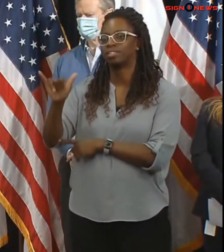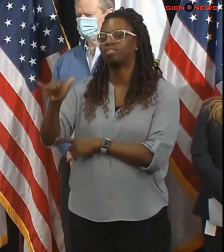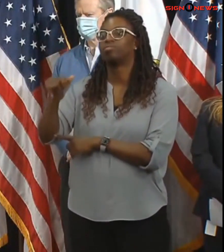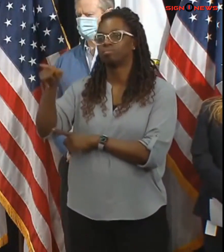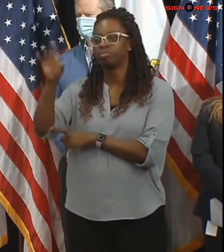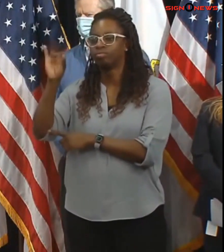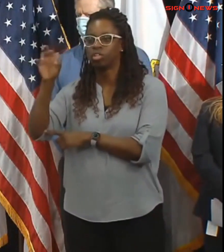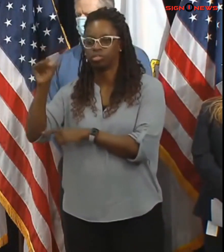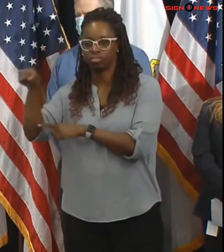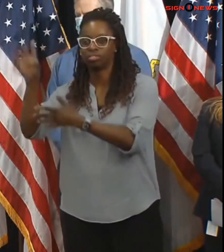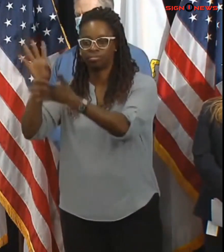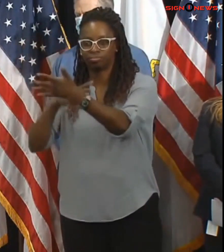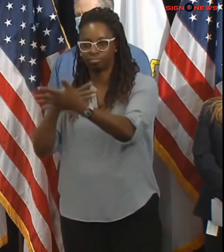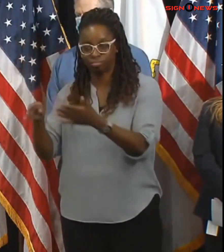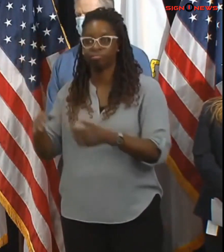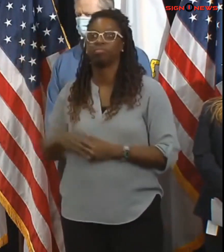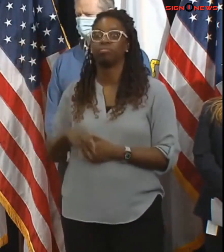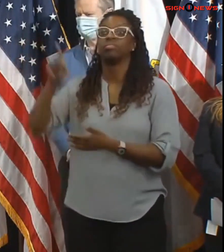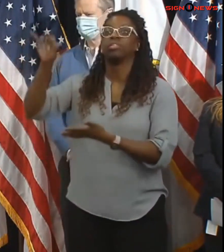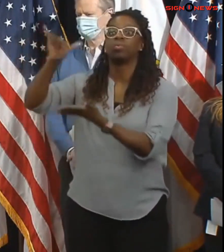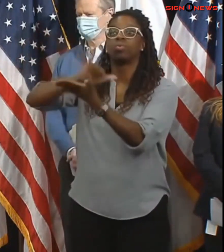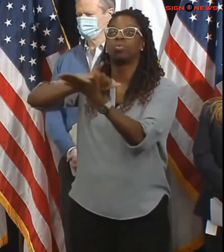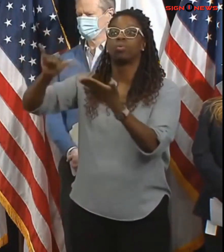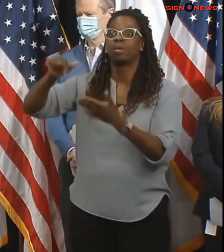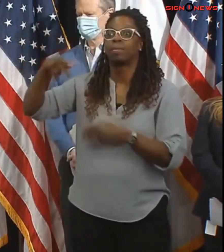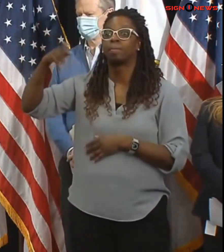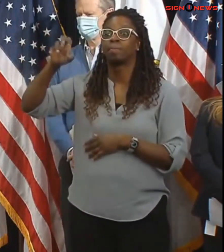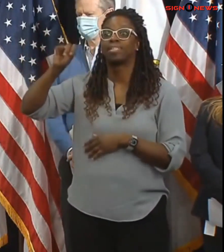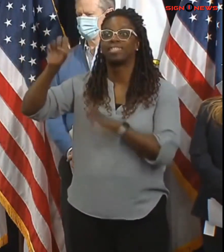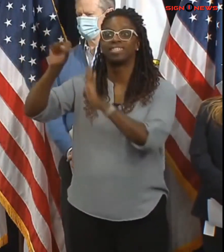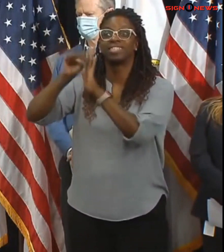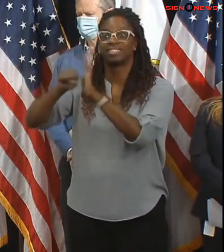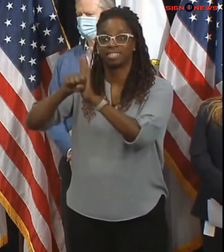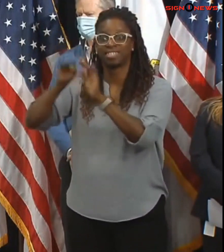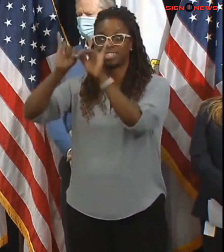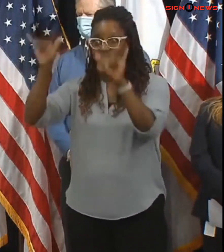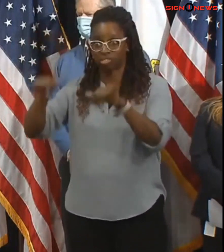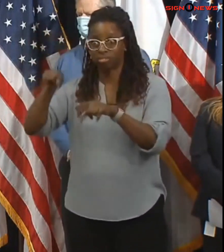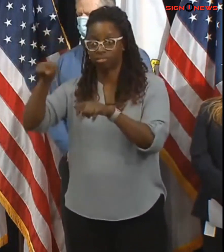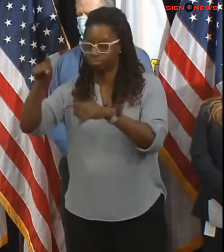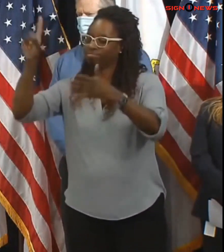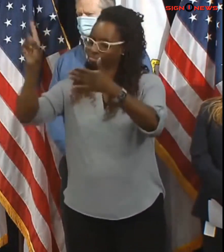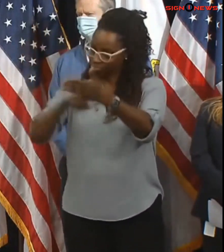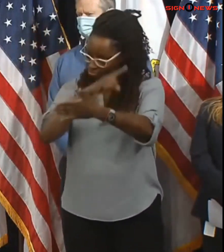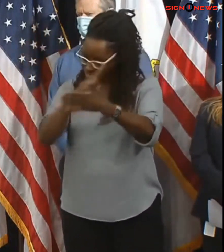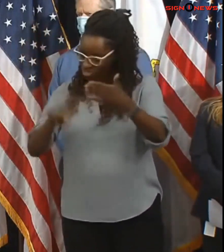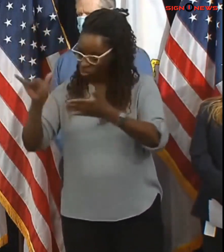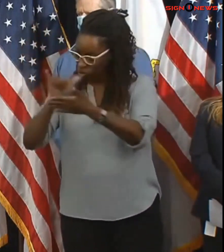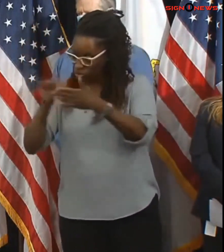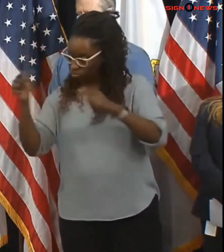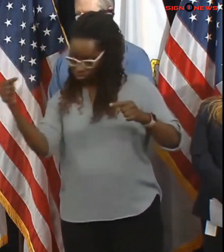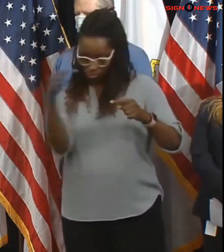and boston is canceled sunday morning amtrak may have additional cancellations depending on the conditions